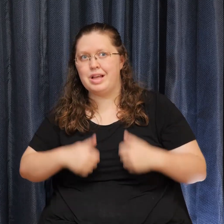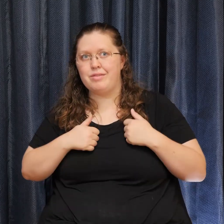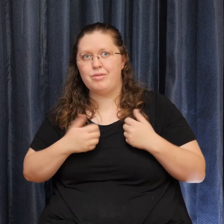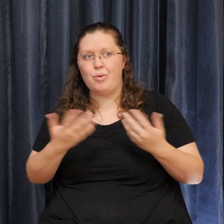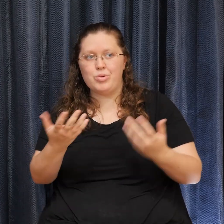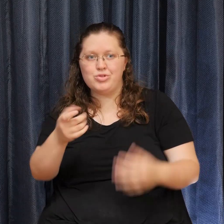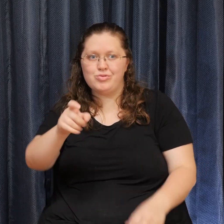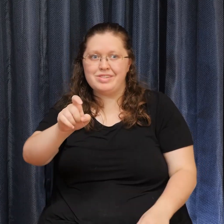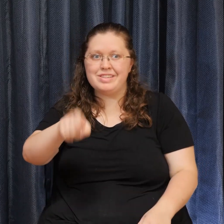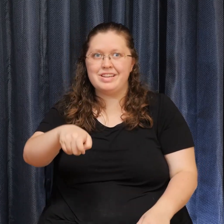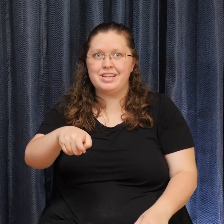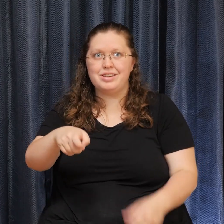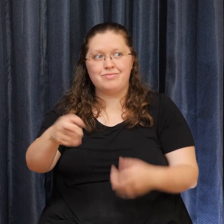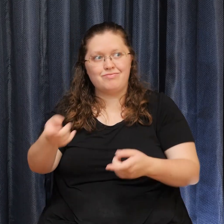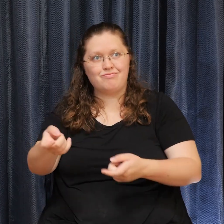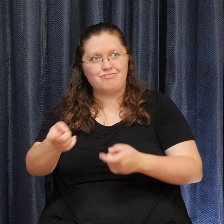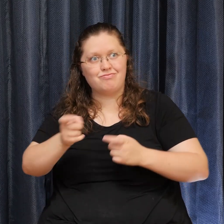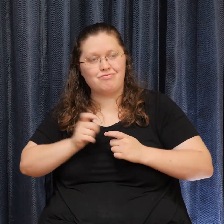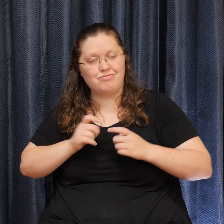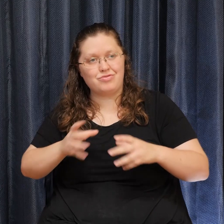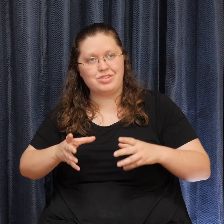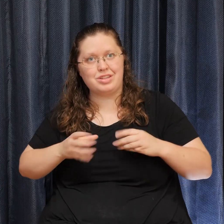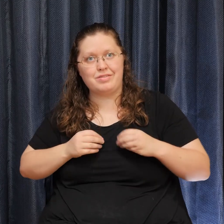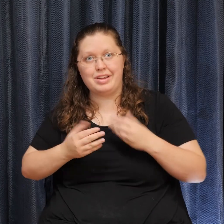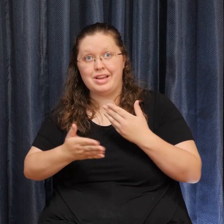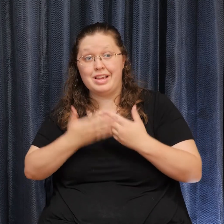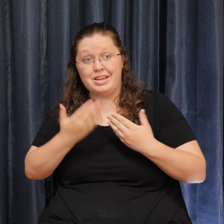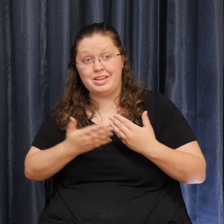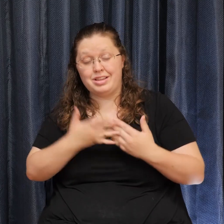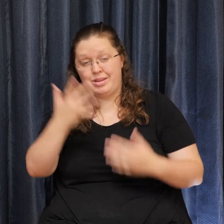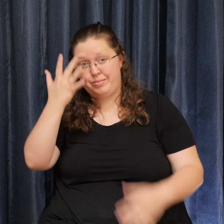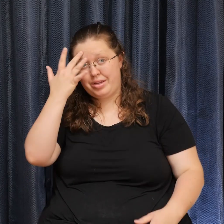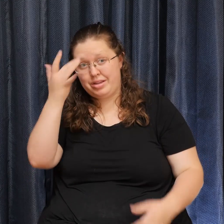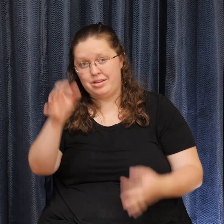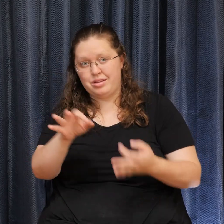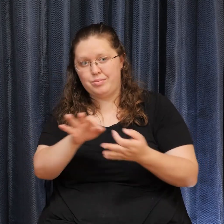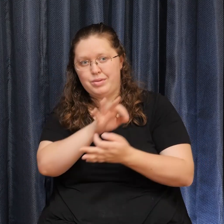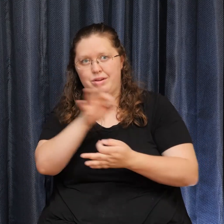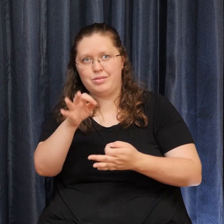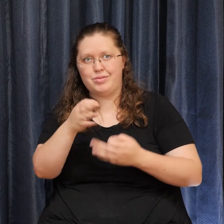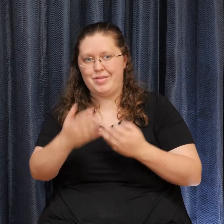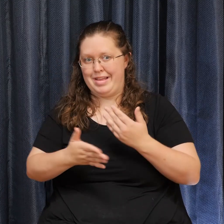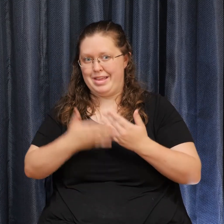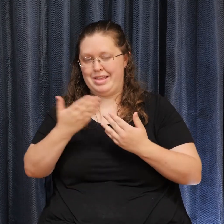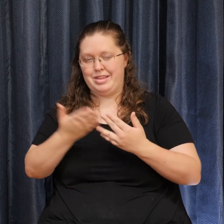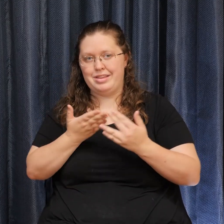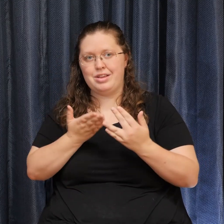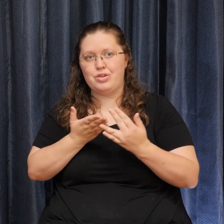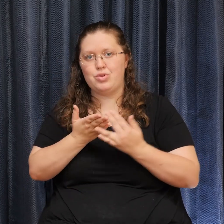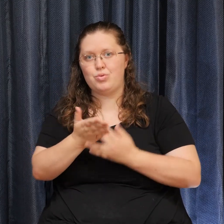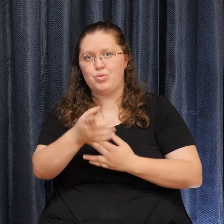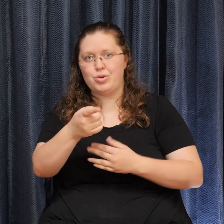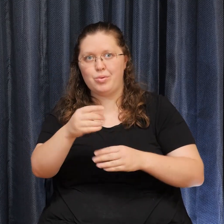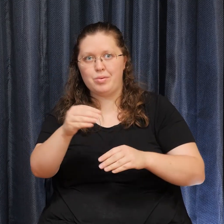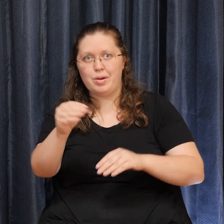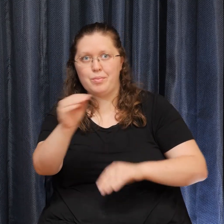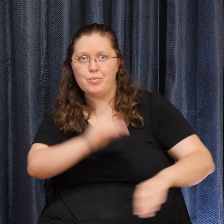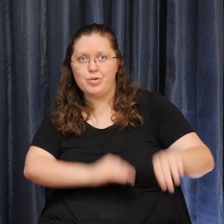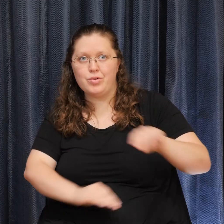Because spirit moves freely through you This is the mastery of intent The mastery of